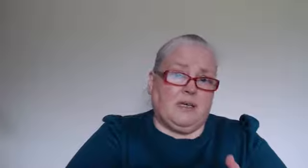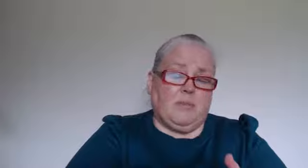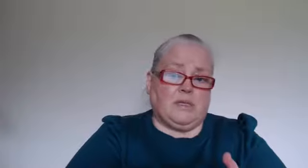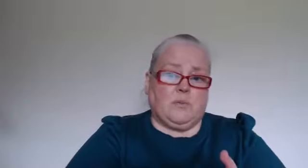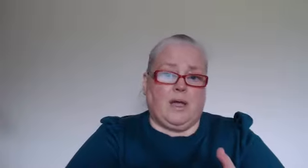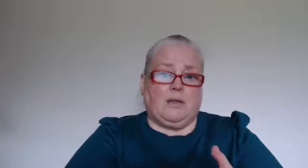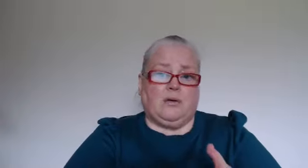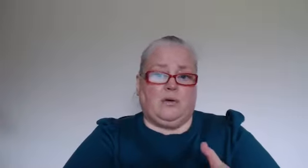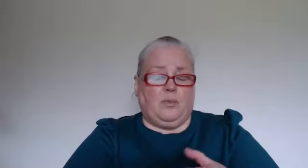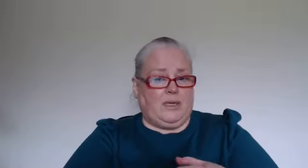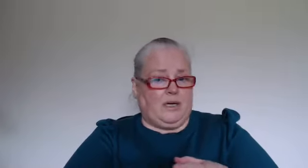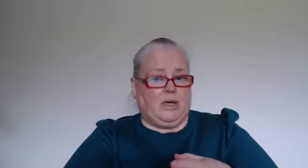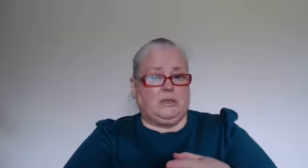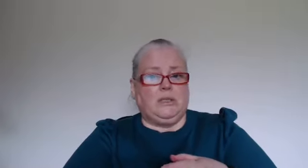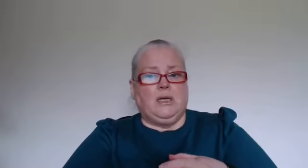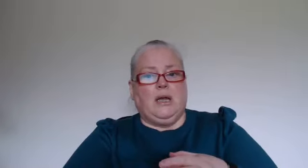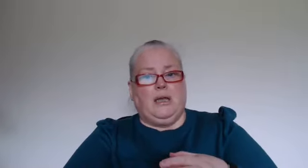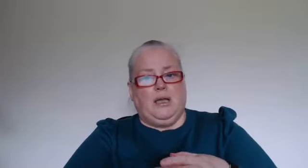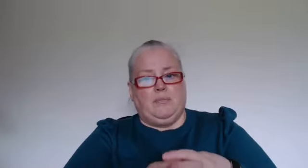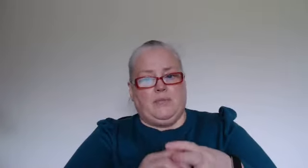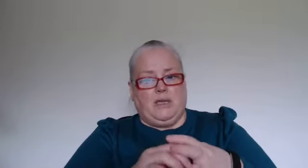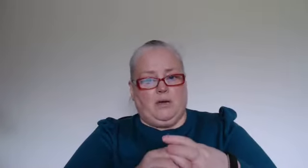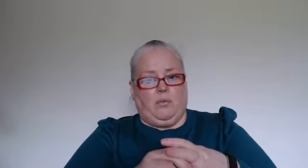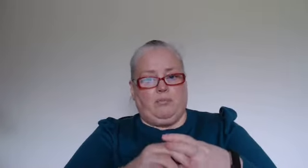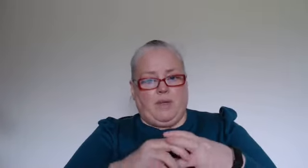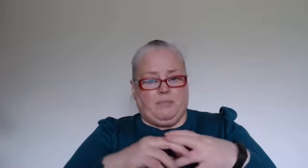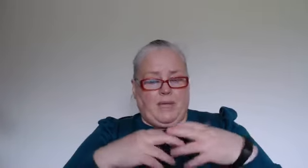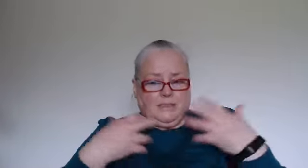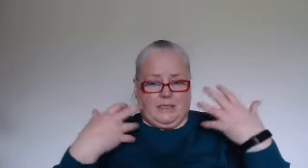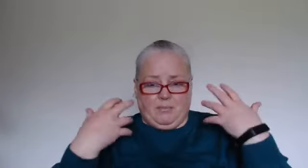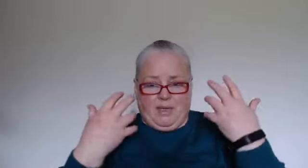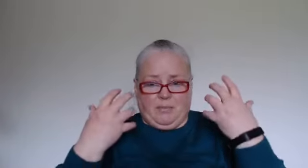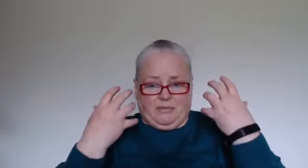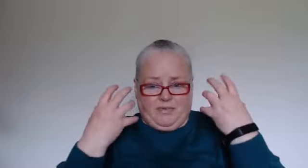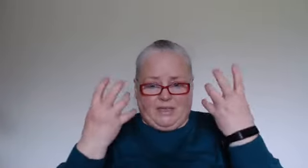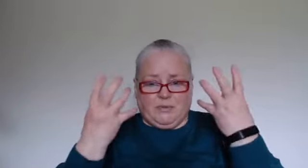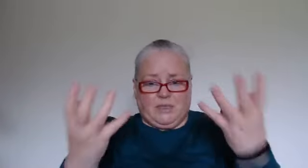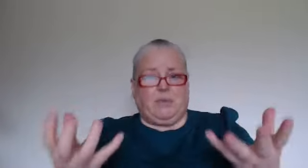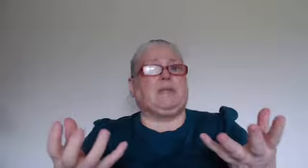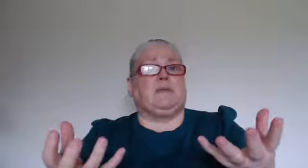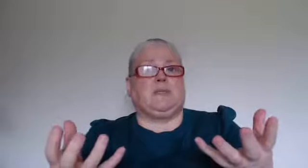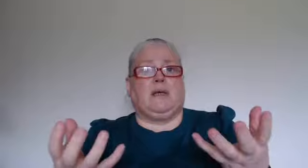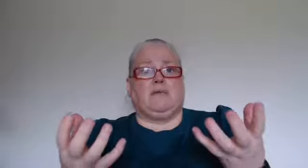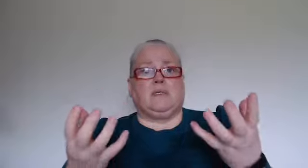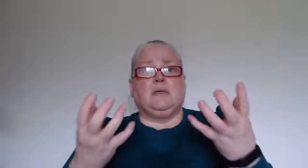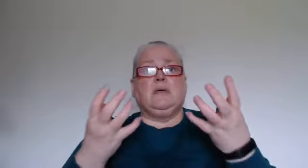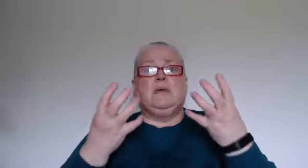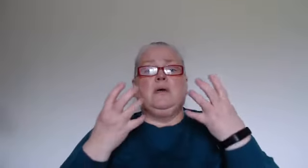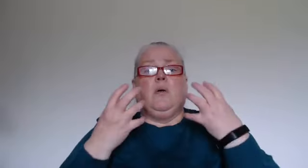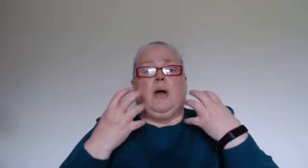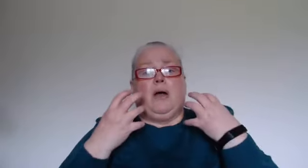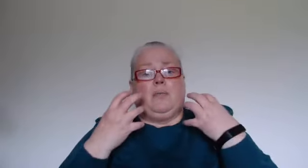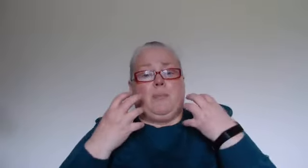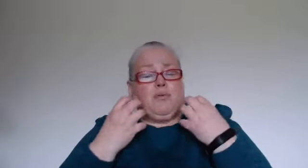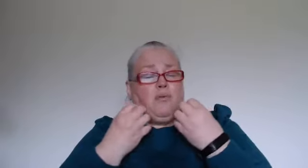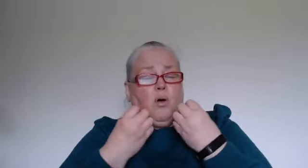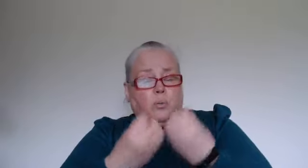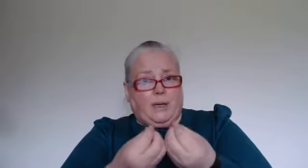as well could come in here. You know basically people fail to express themselves appropriately